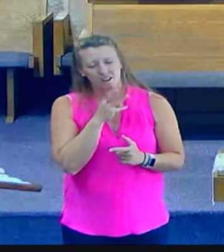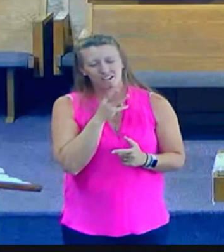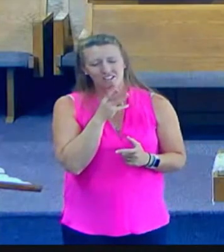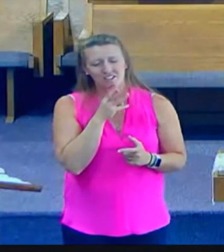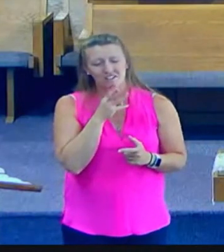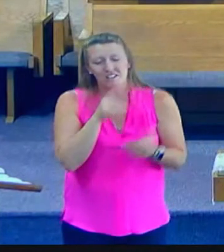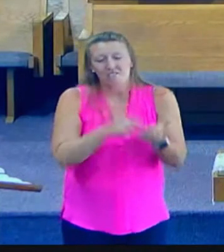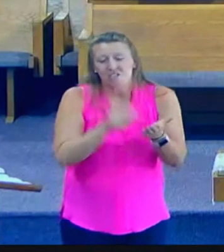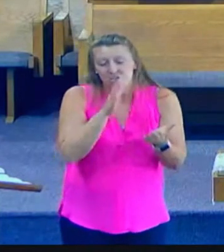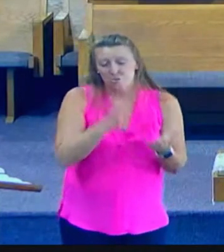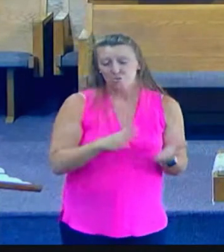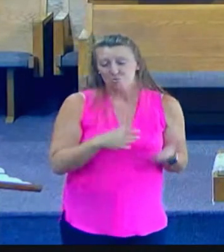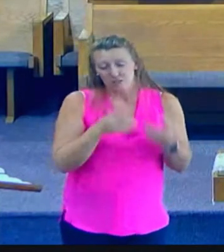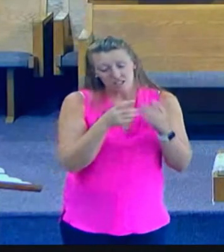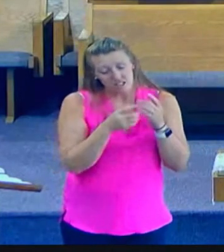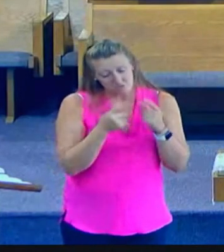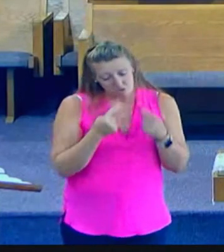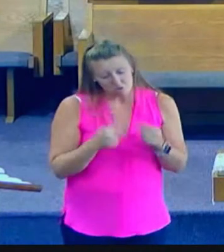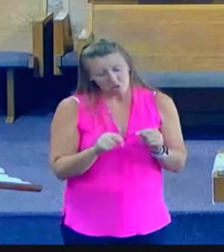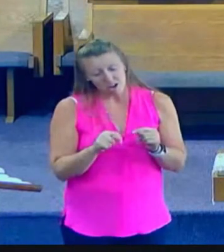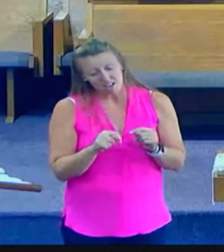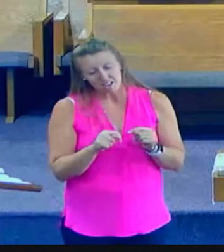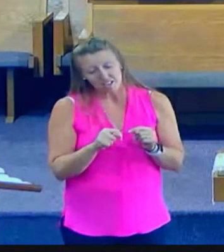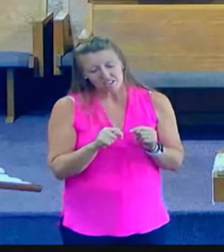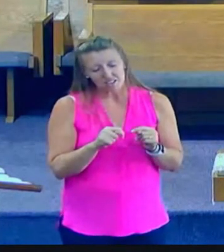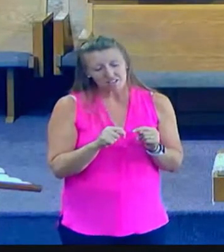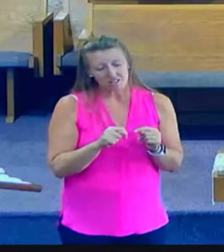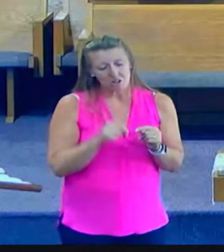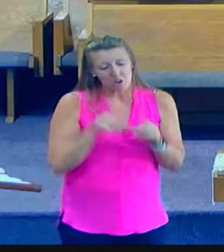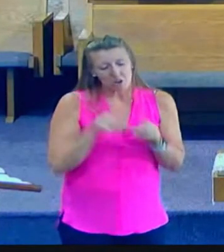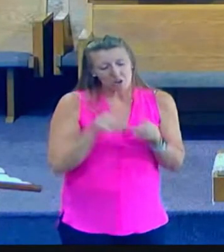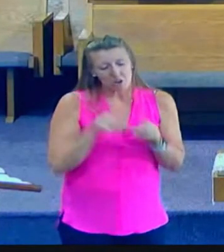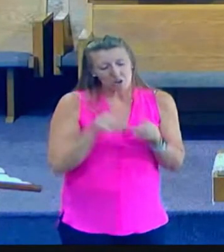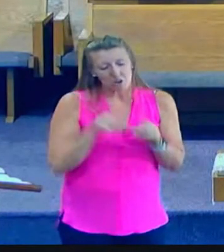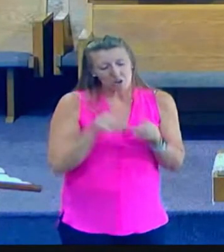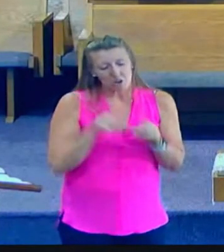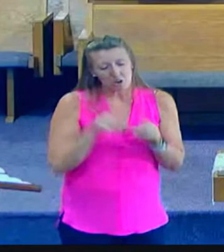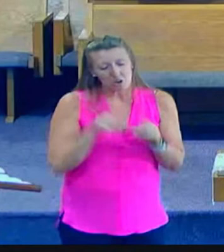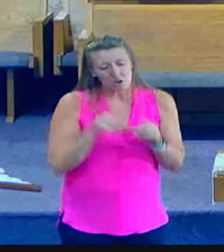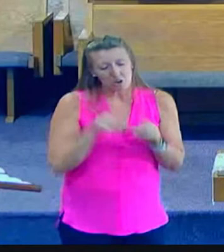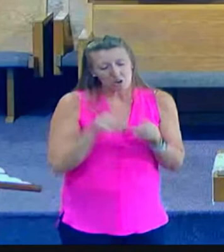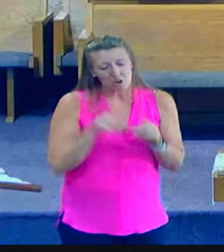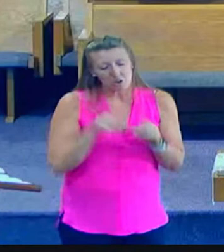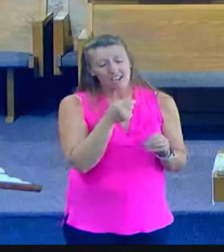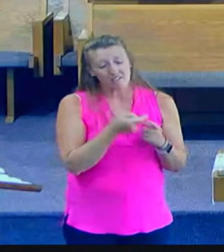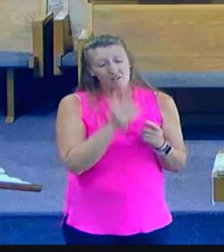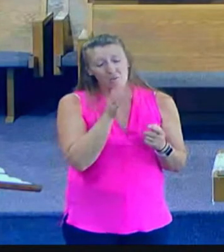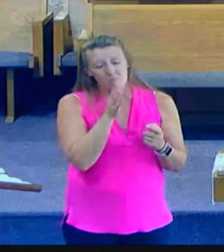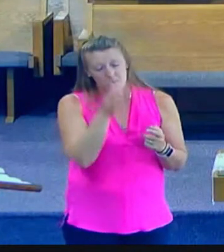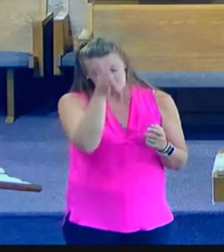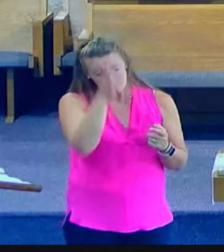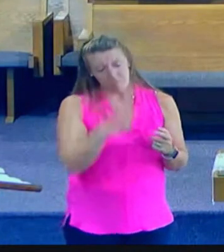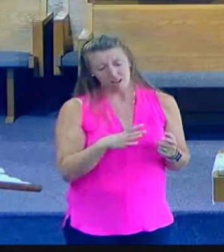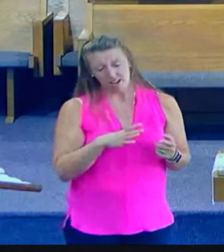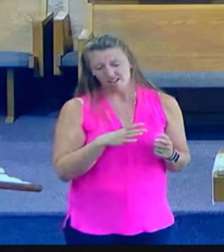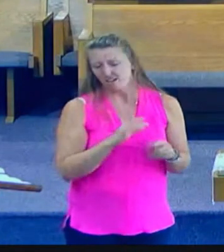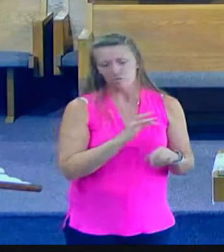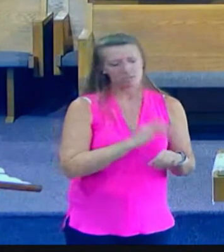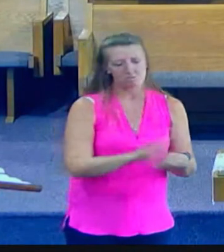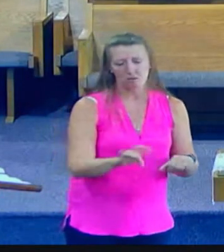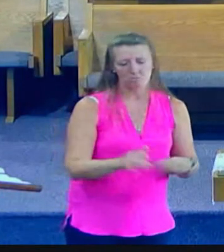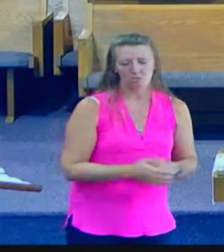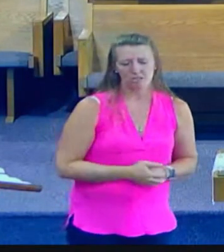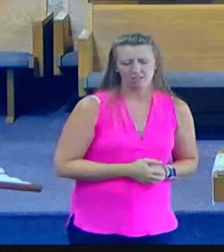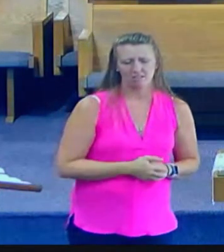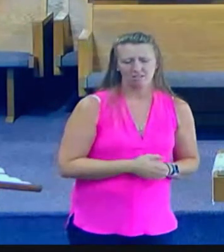this woman had tried approval of men and was left empty and so it is with us we try and seek the